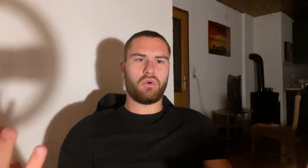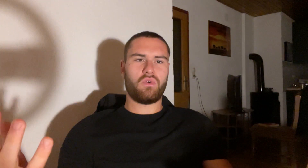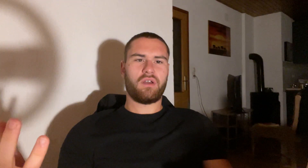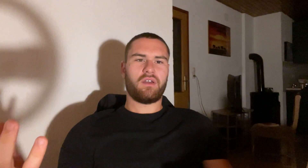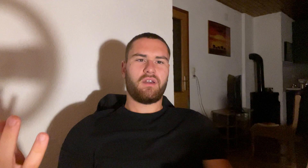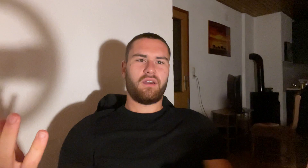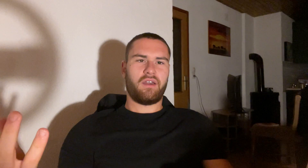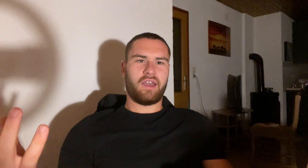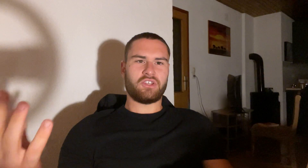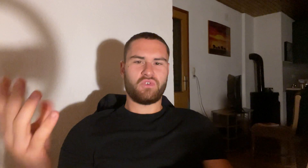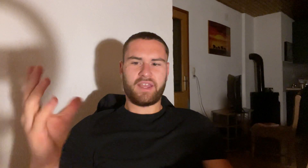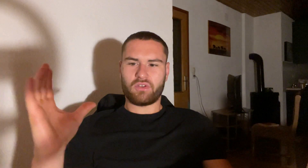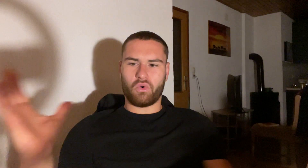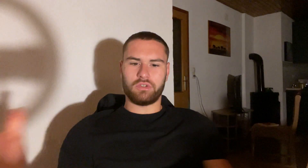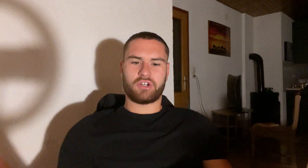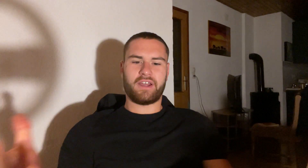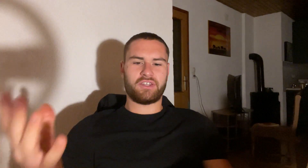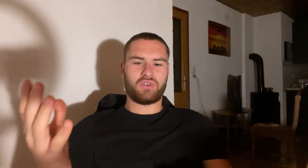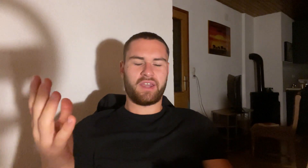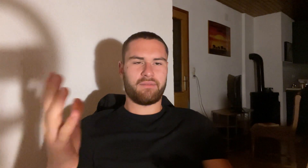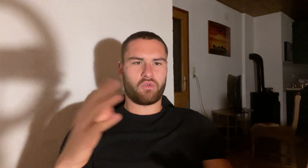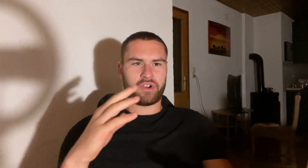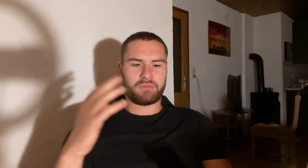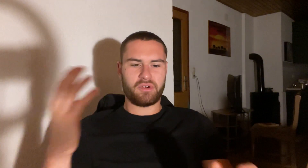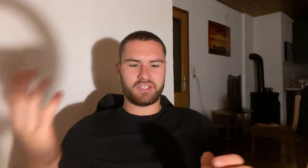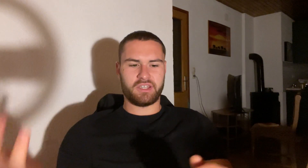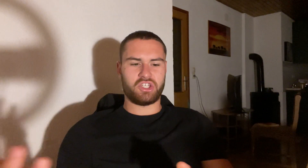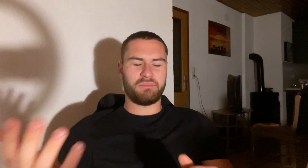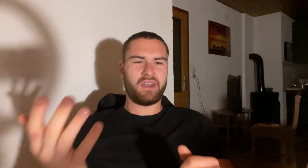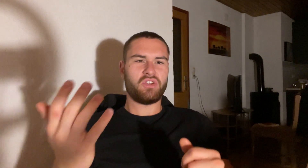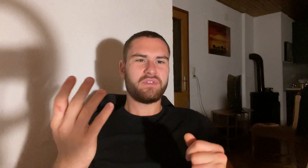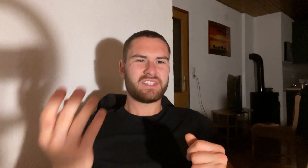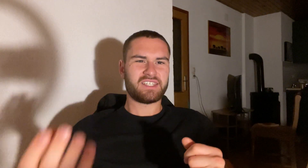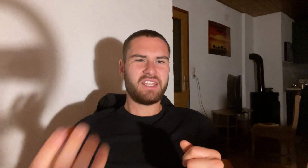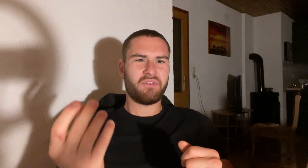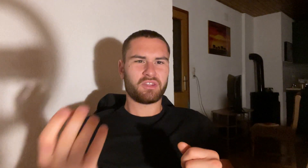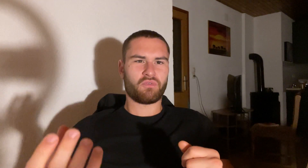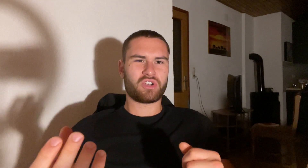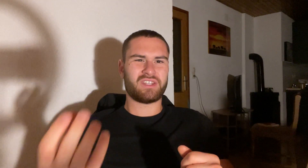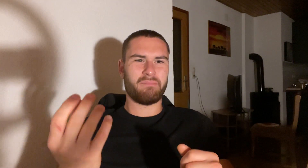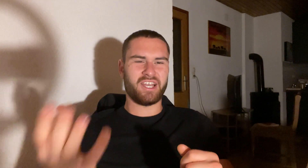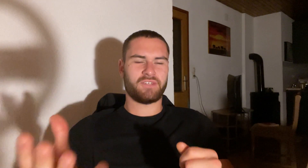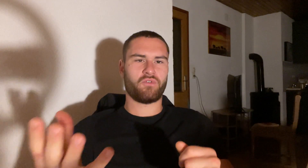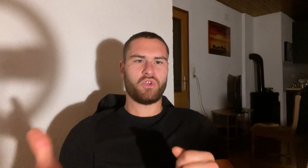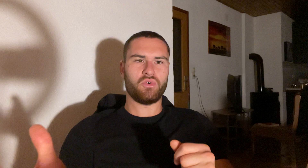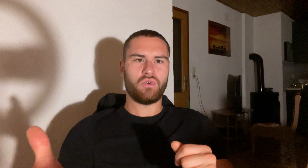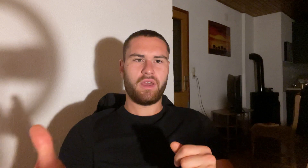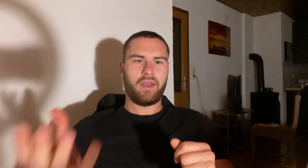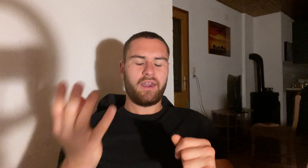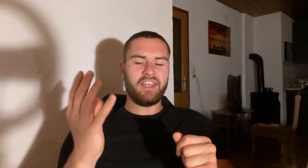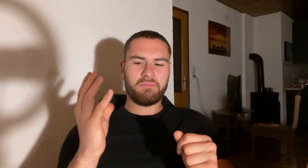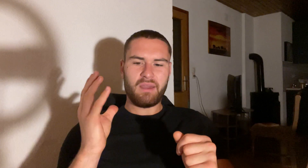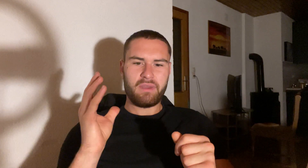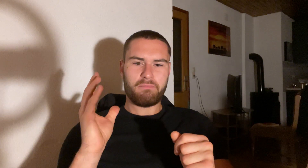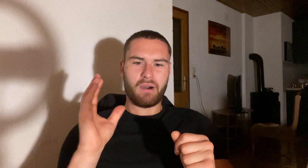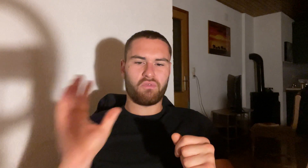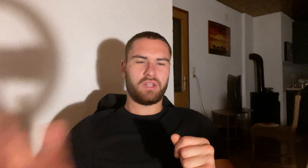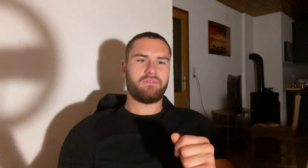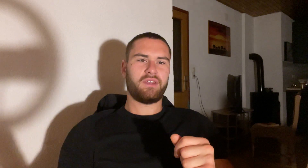as you get older as you get more experienced in the gym and you will see what works the best for you it may be power lifting